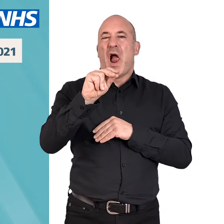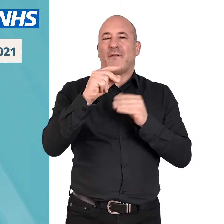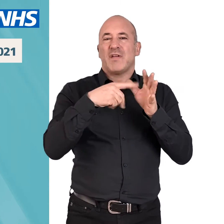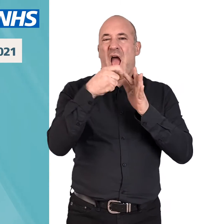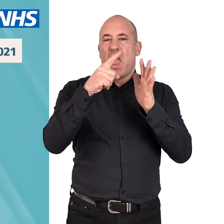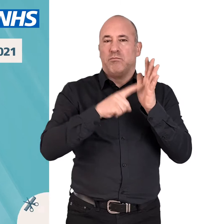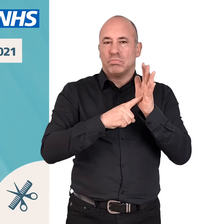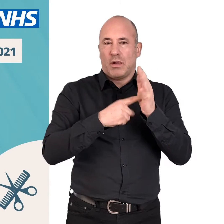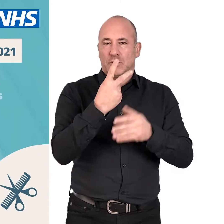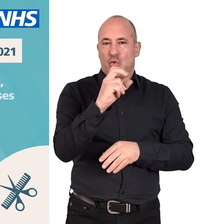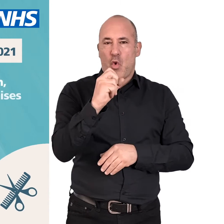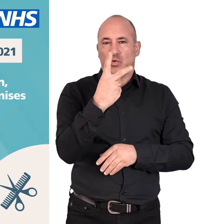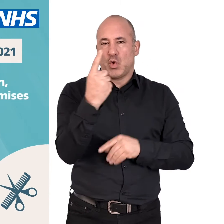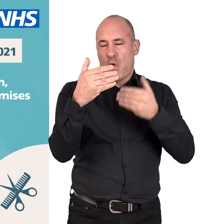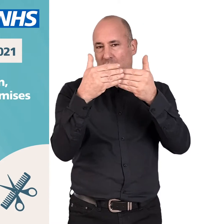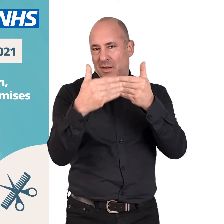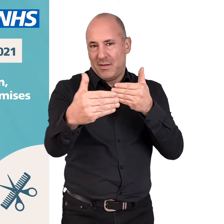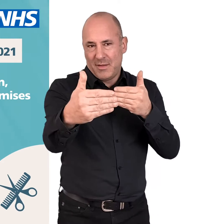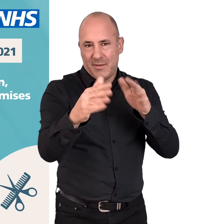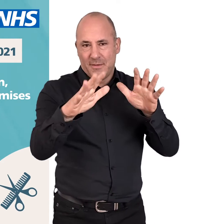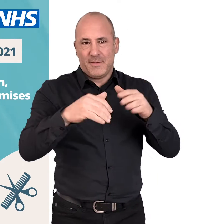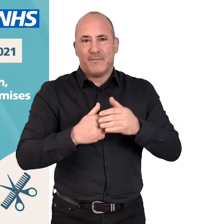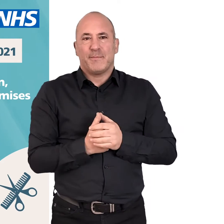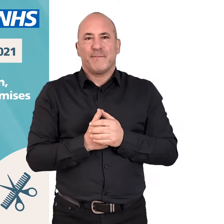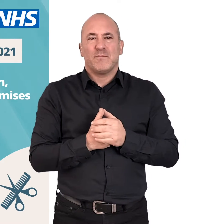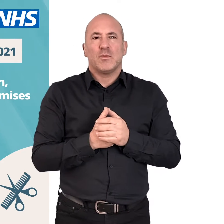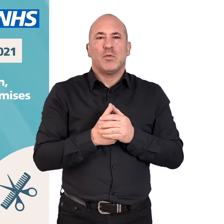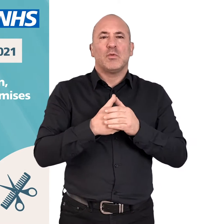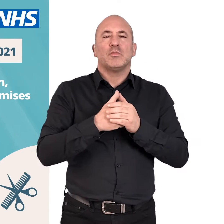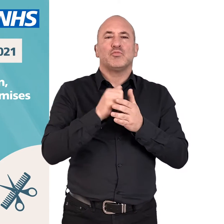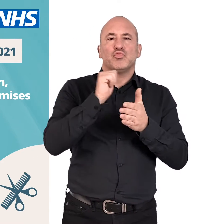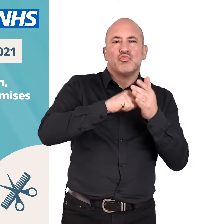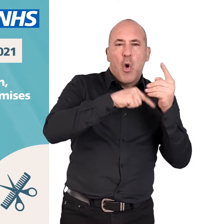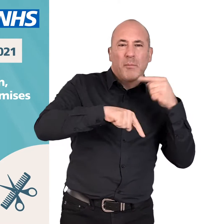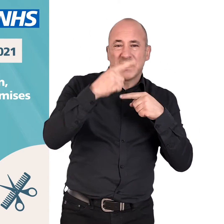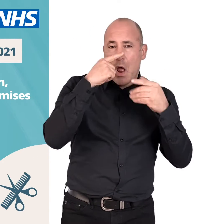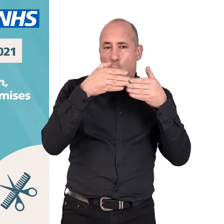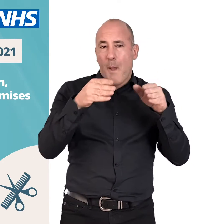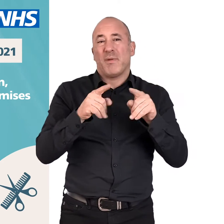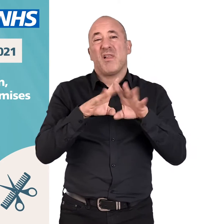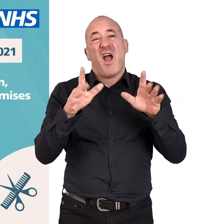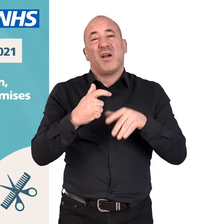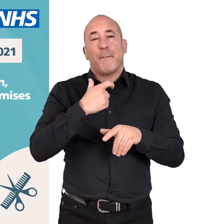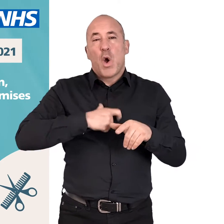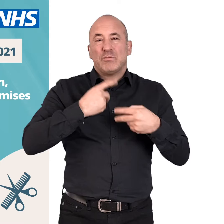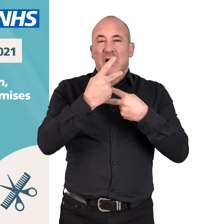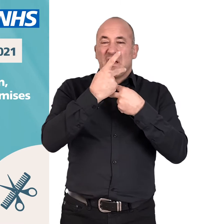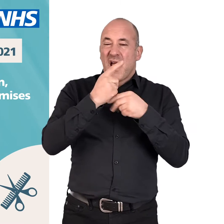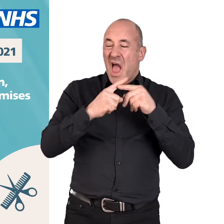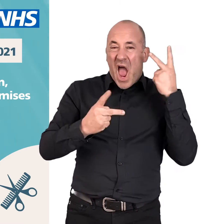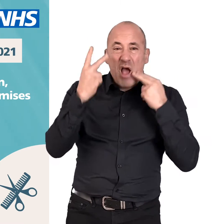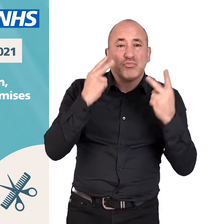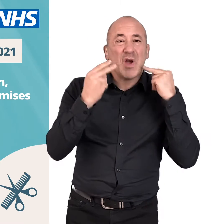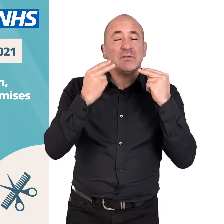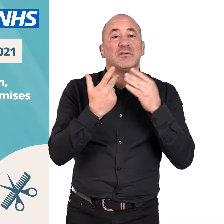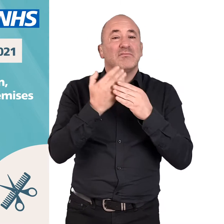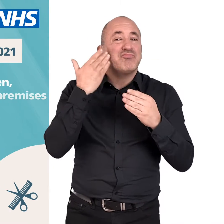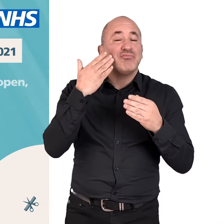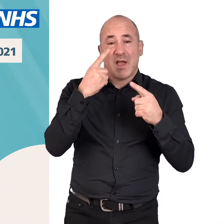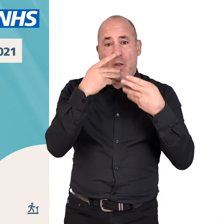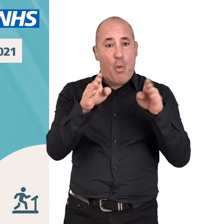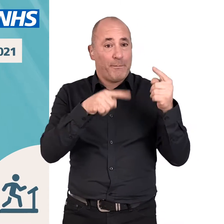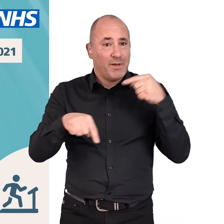April, 2021. Non-essential retail may open, along with personal care premises, like hairdressers.